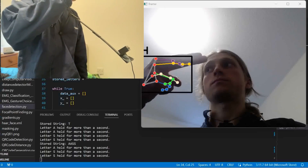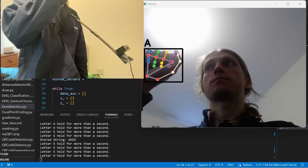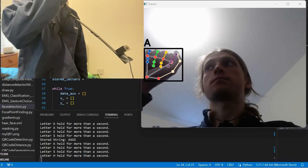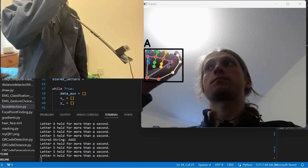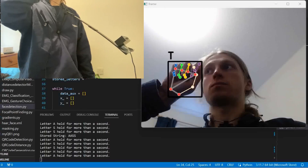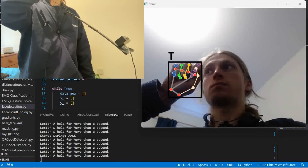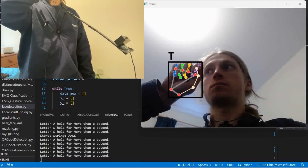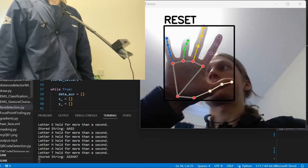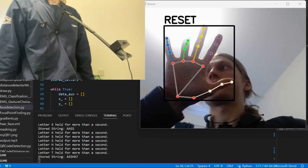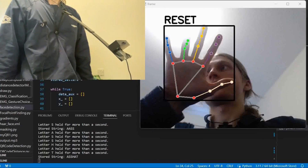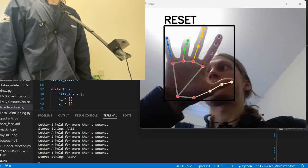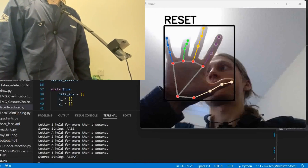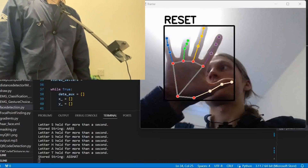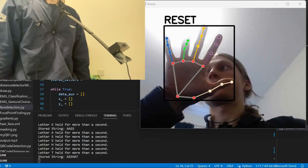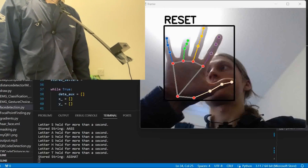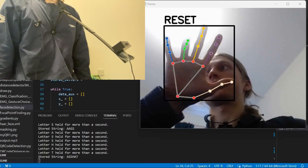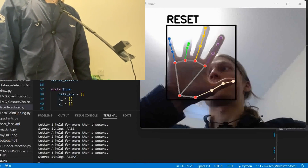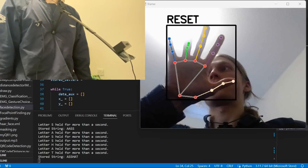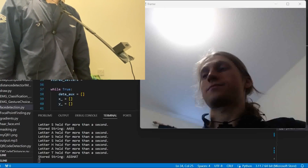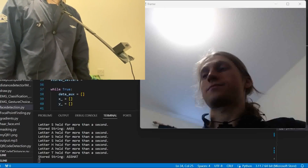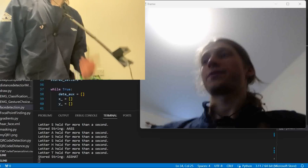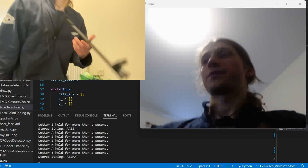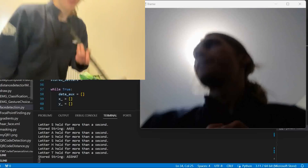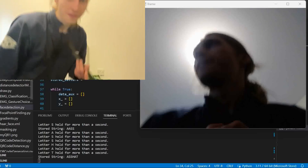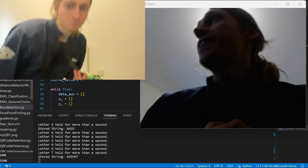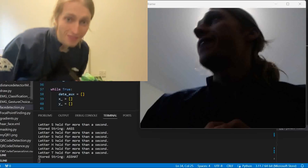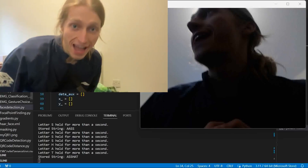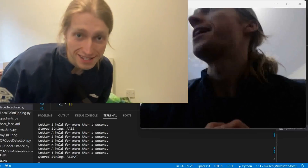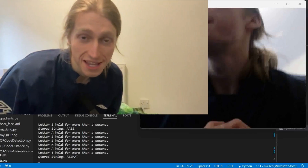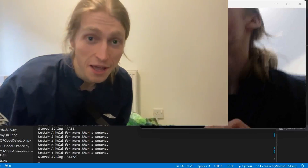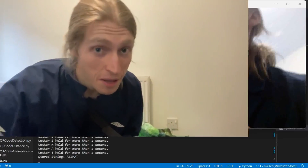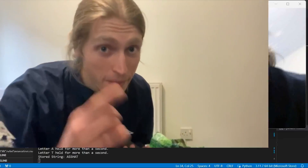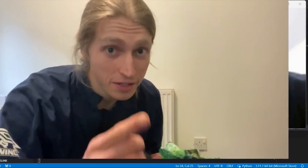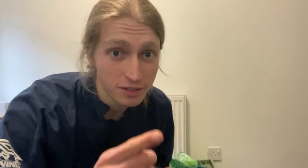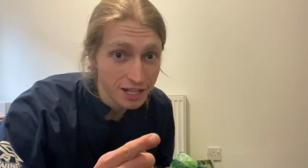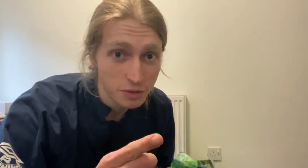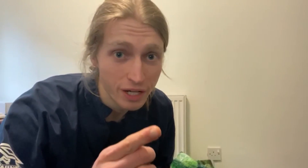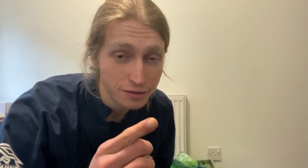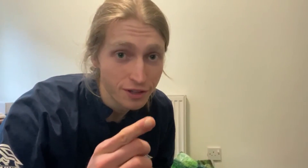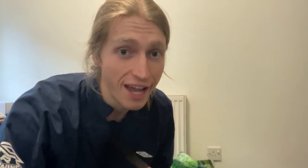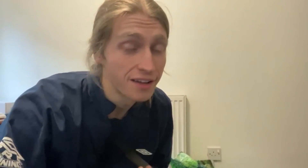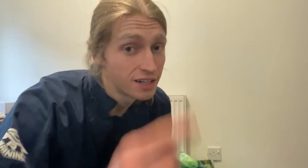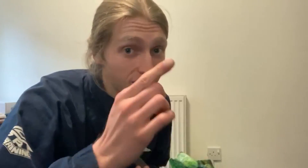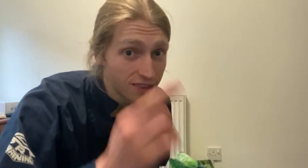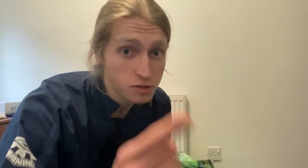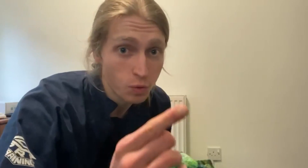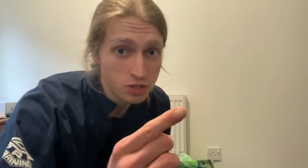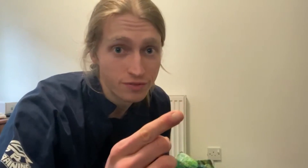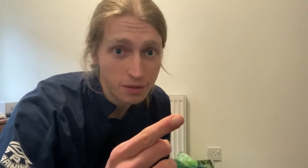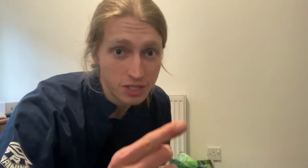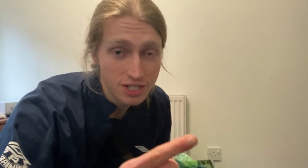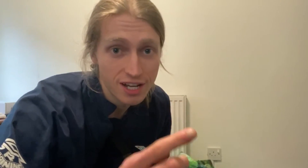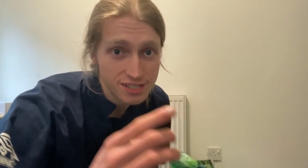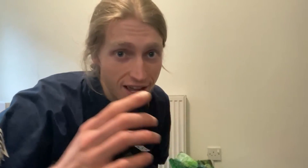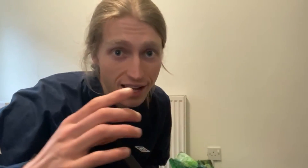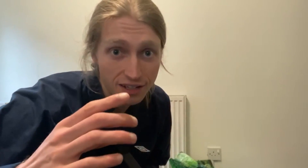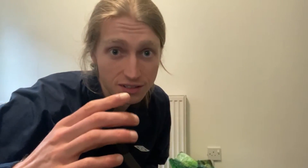.A.T. Asshat. Asshat. Bet you're glad you waited for that. Thanks for watching very much, guys, and